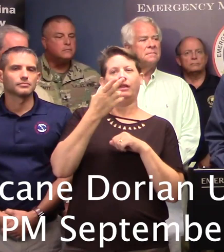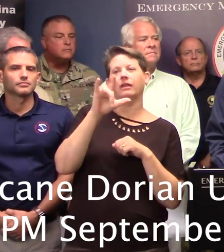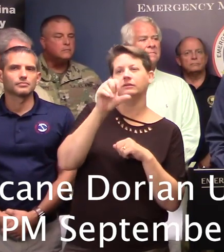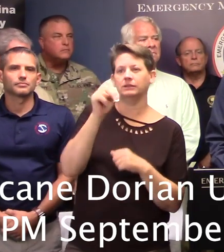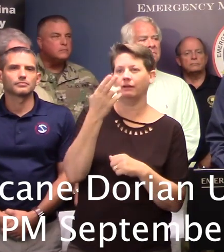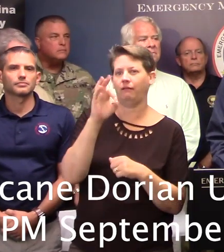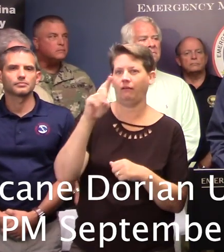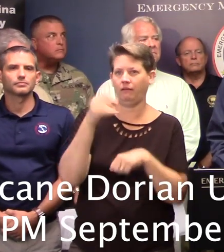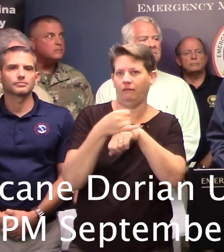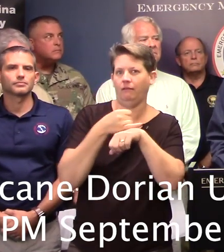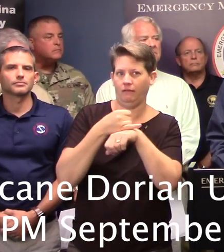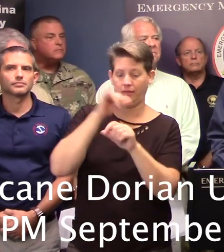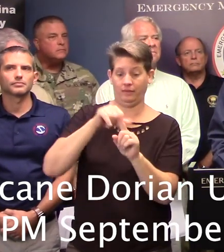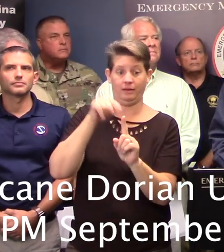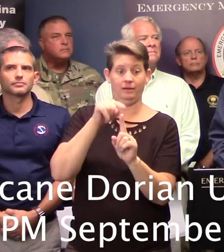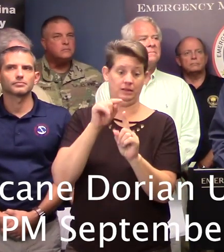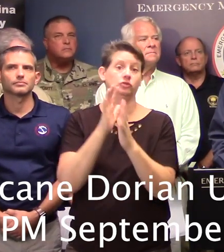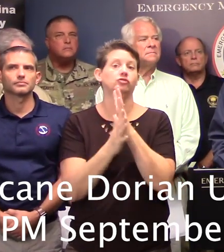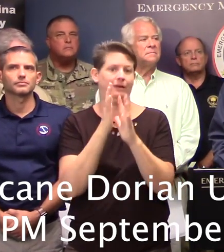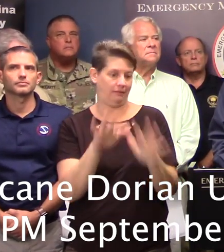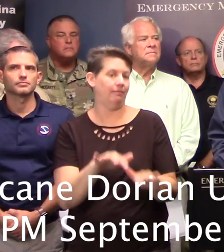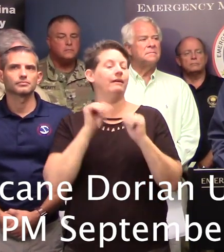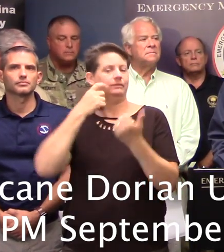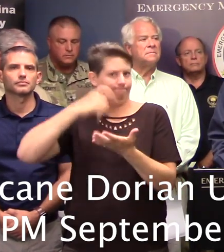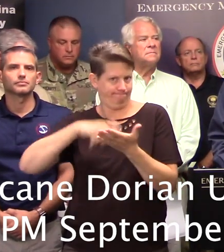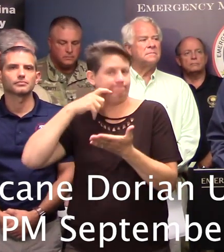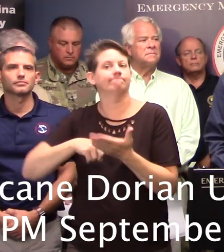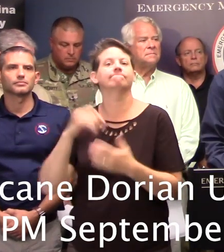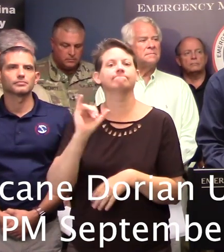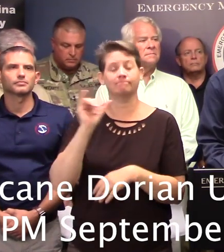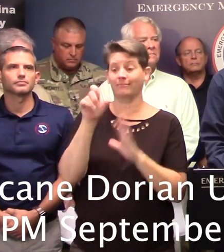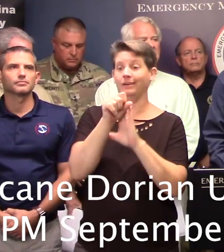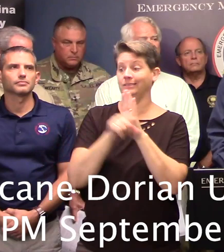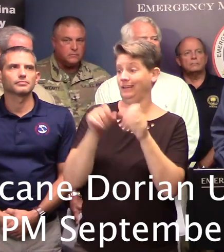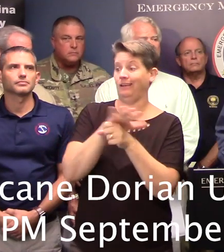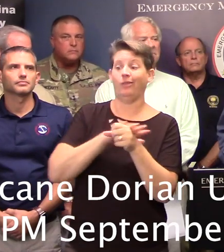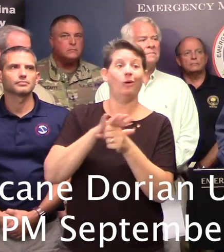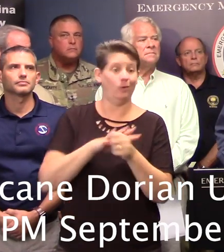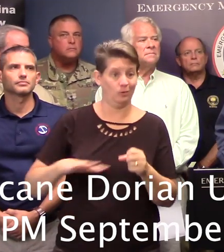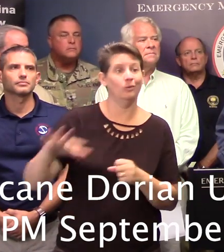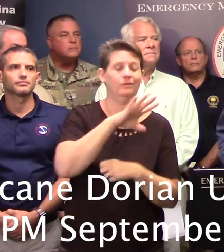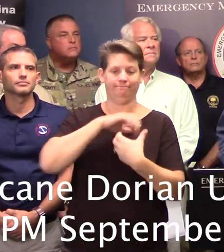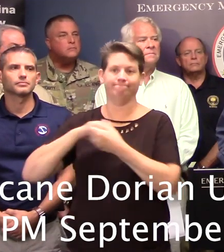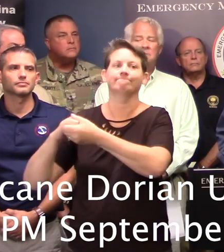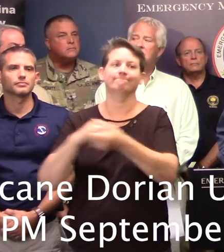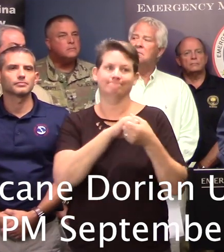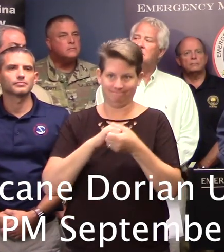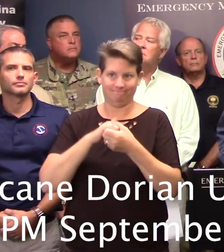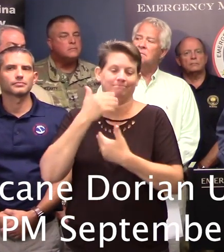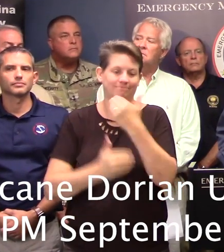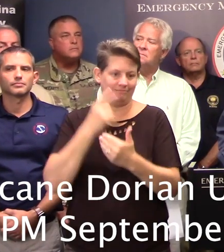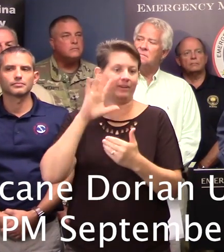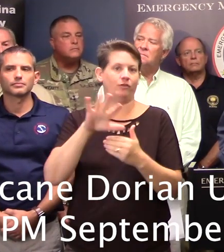in traffic leaving Hilton Head were noticed this morning. State and local agencies are now working together on the reversal